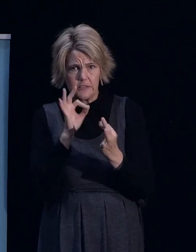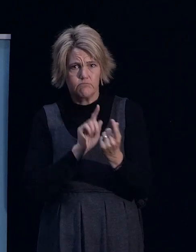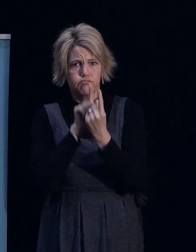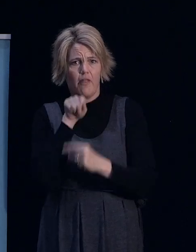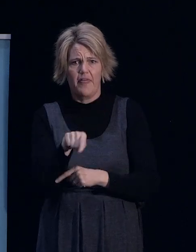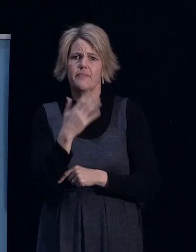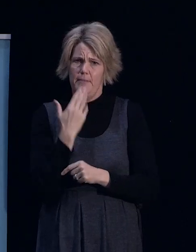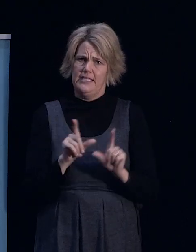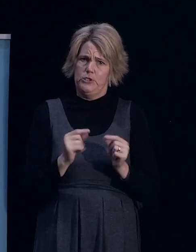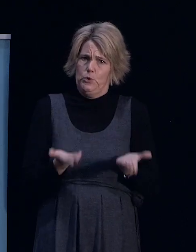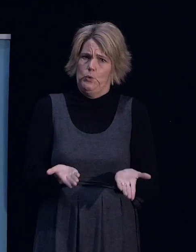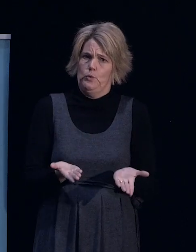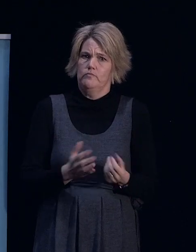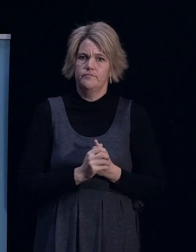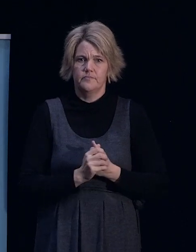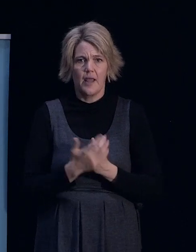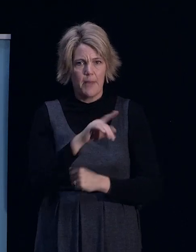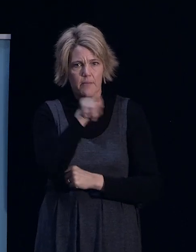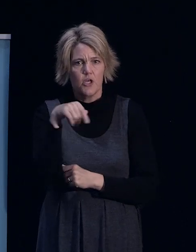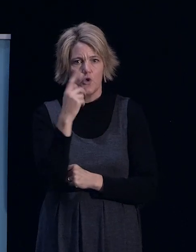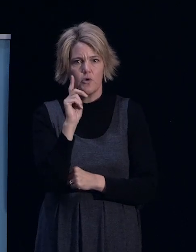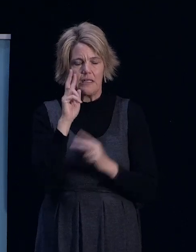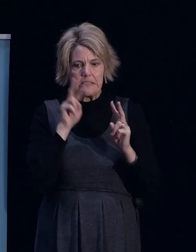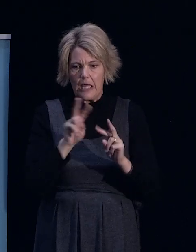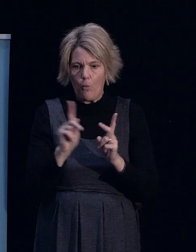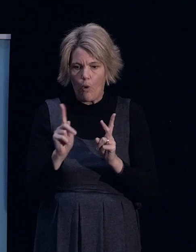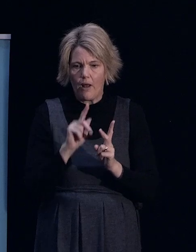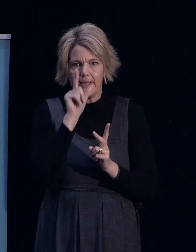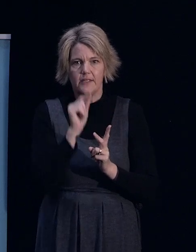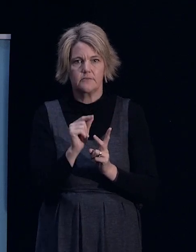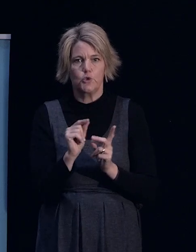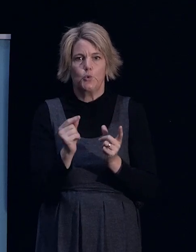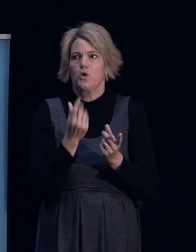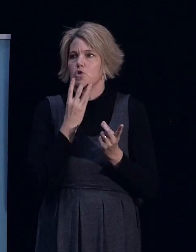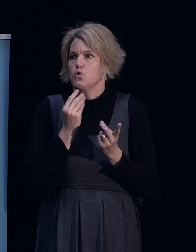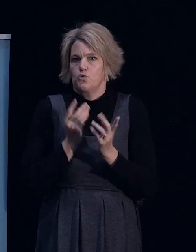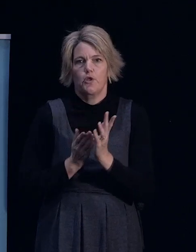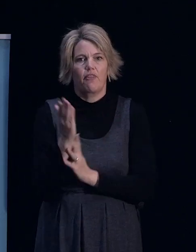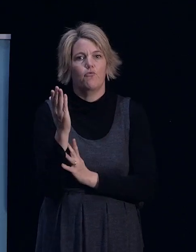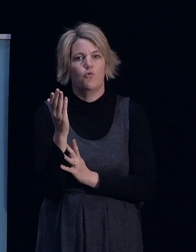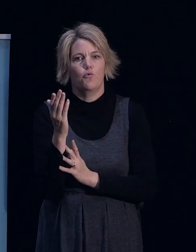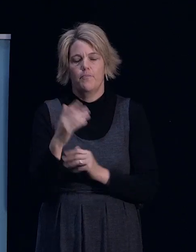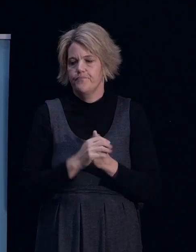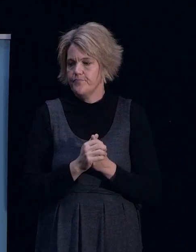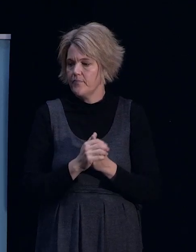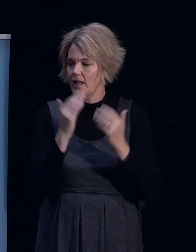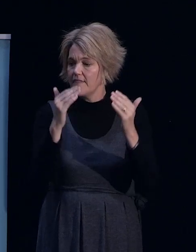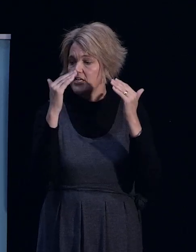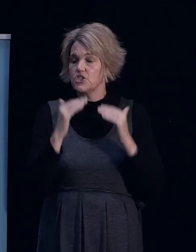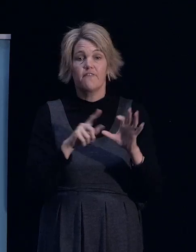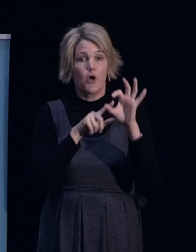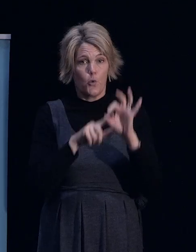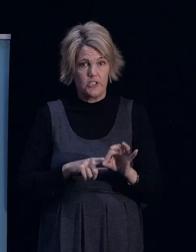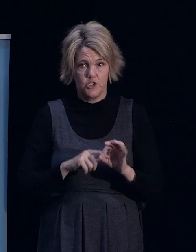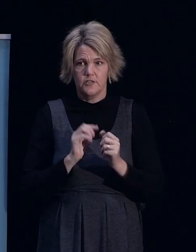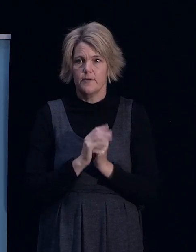to maybe to see what you can use to help you get through. Okay, so what we'll move on to then, just some questions